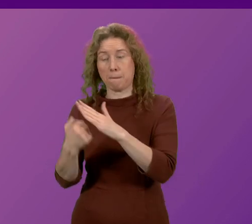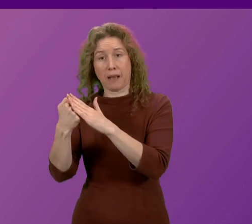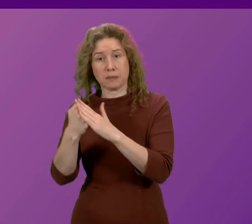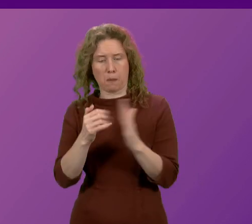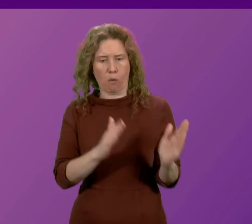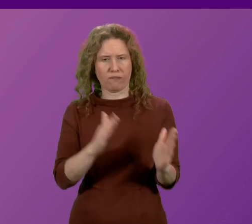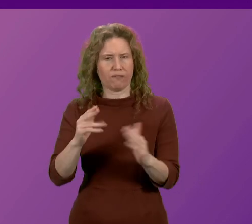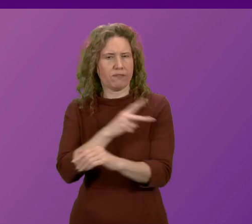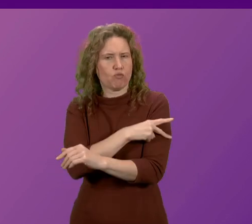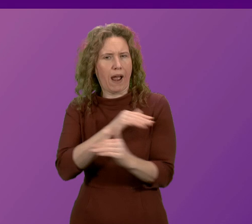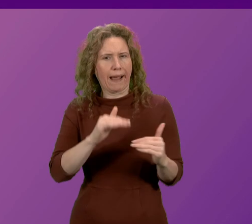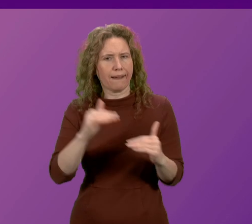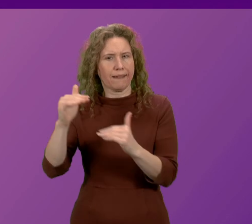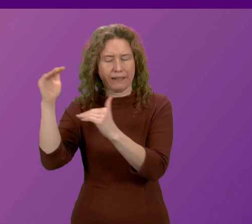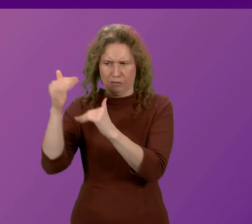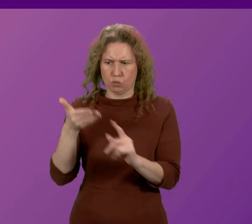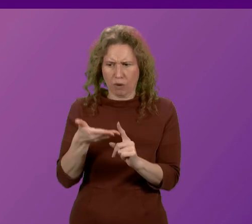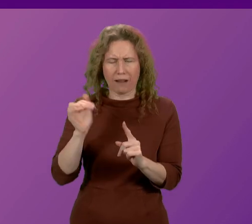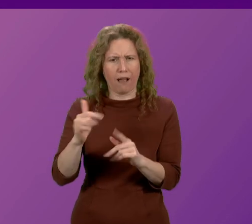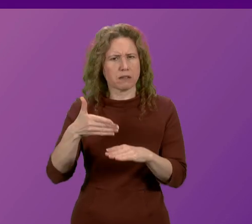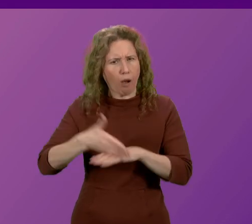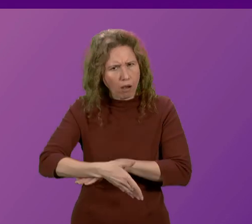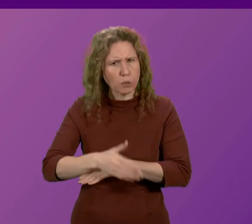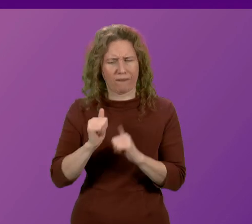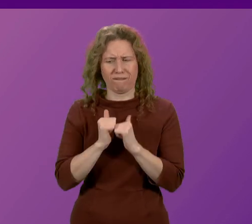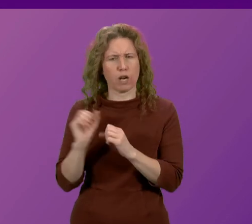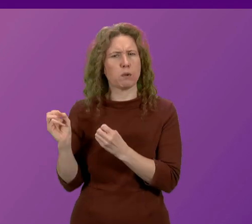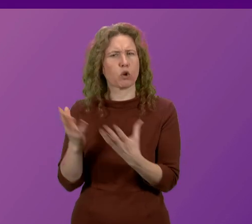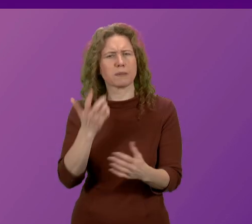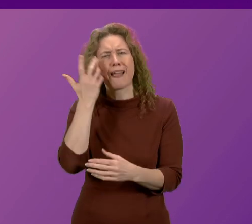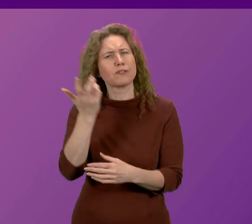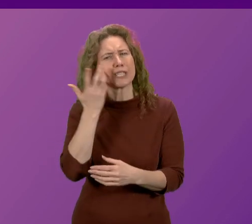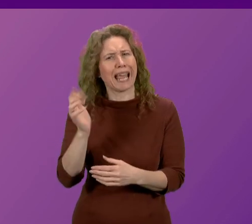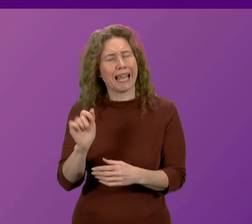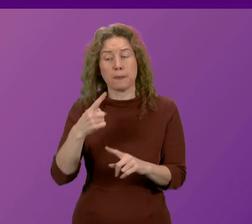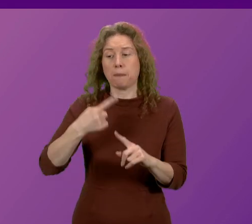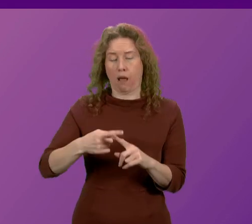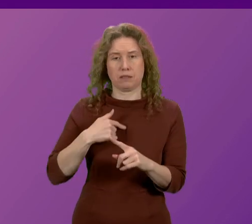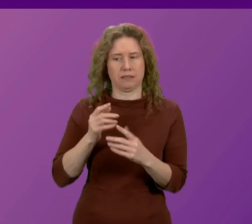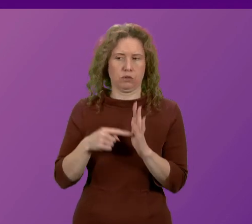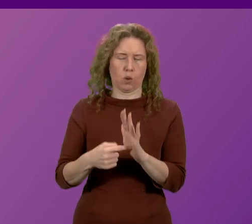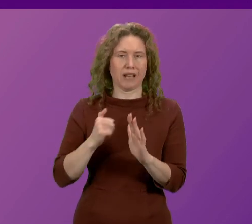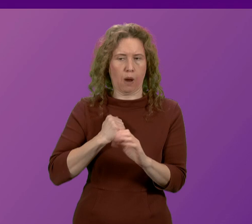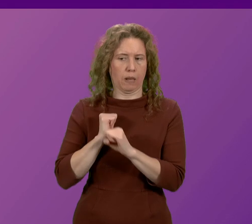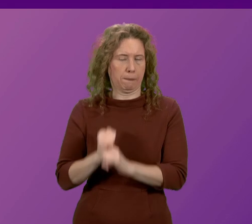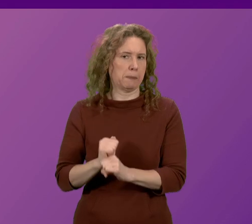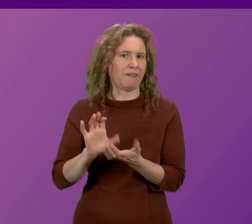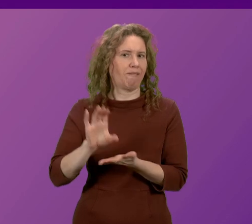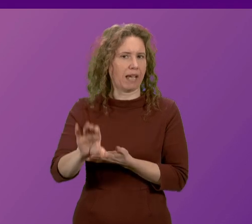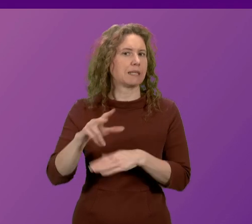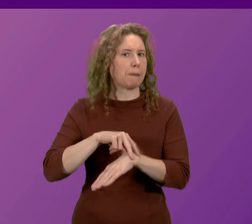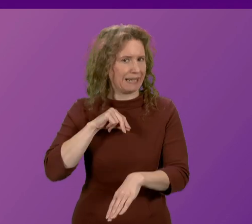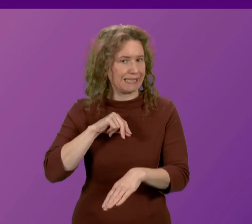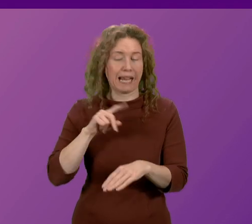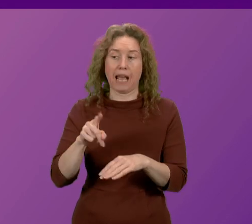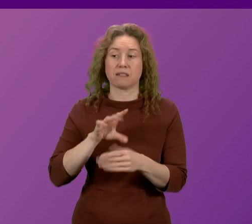rank. This recognises the hard work and the valuable contribution they make daily as well as our commitment to investing in policing and on